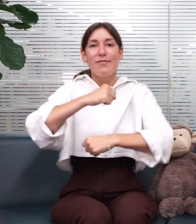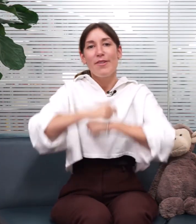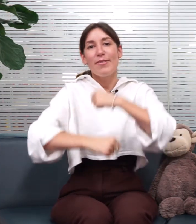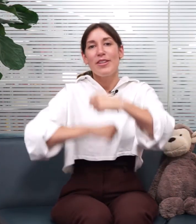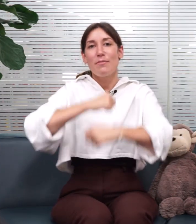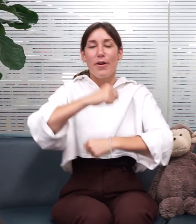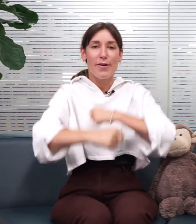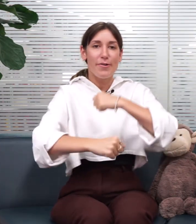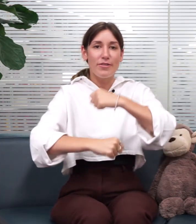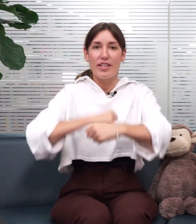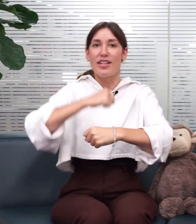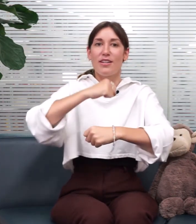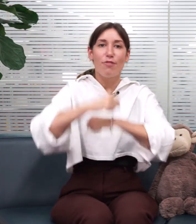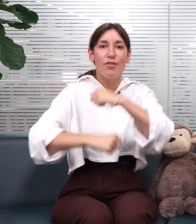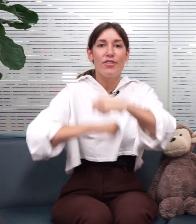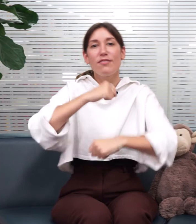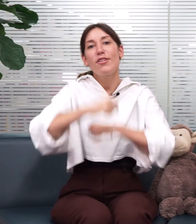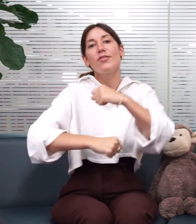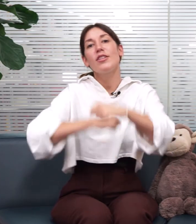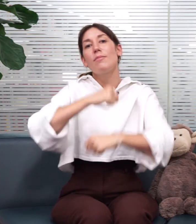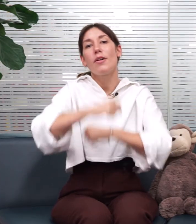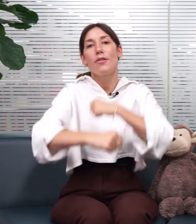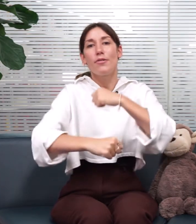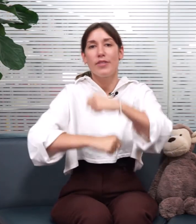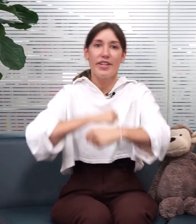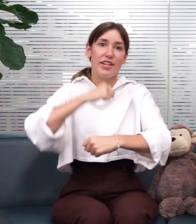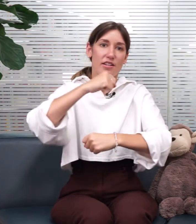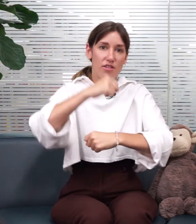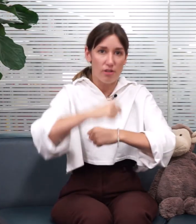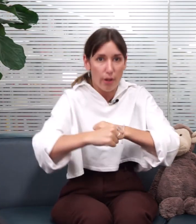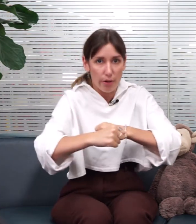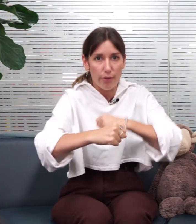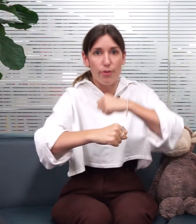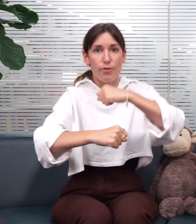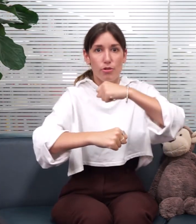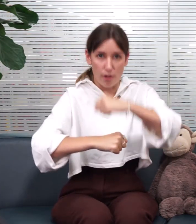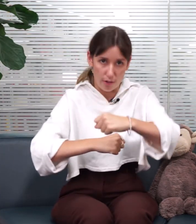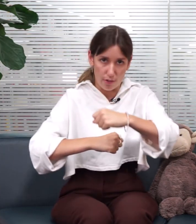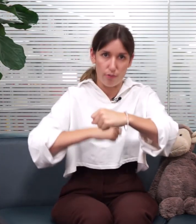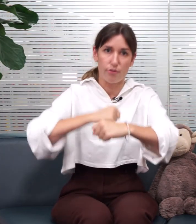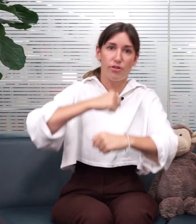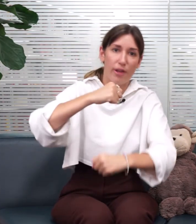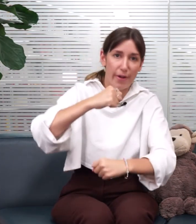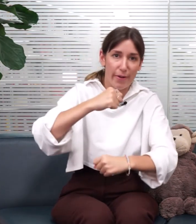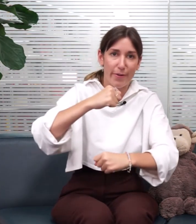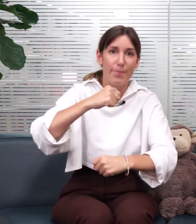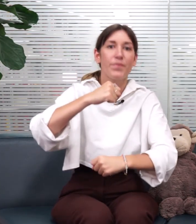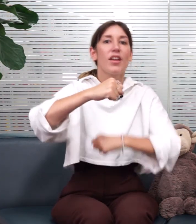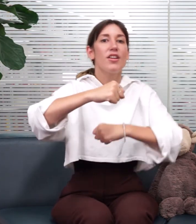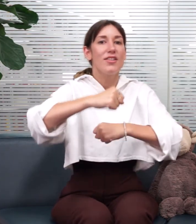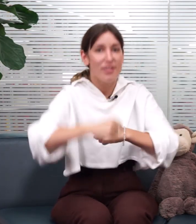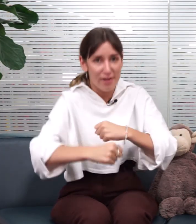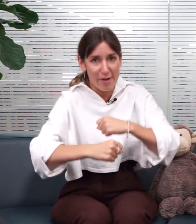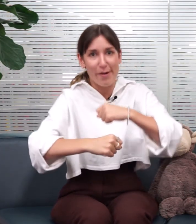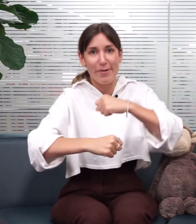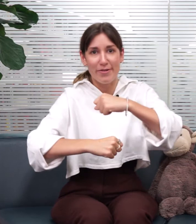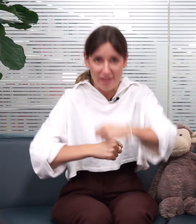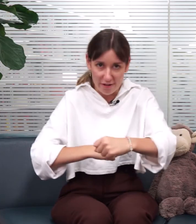-roly-poly, roly-roly-poly. Slow, slow, slow. Slow, slow,